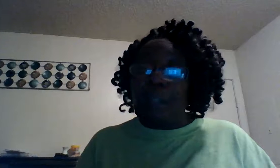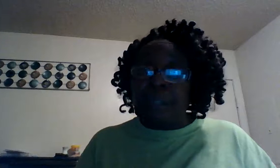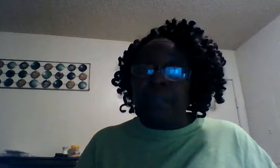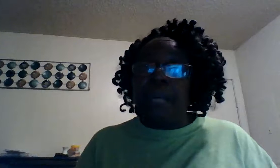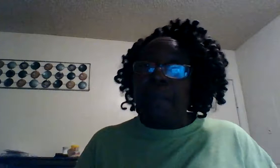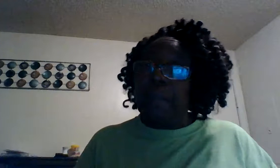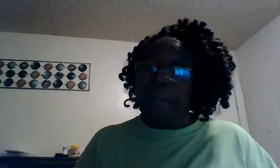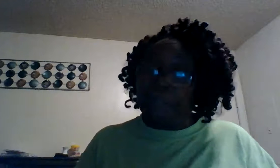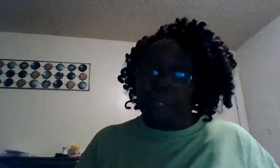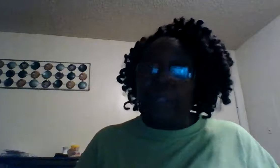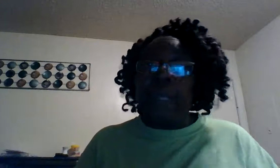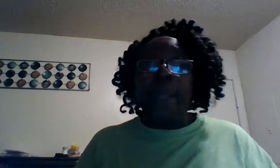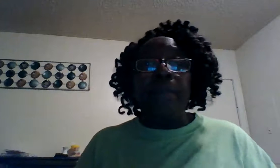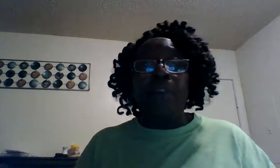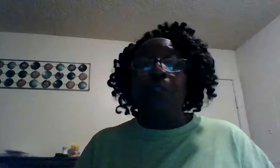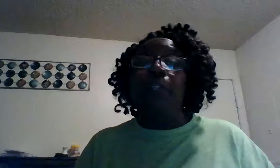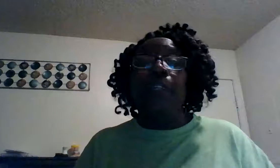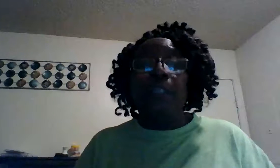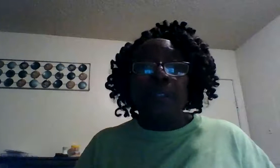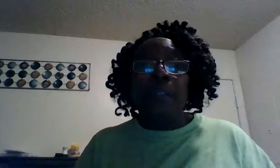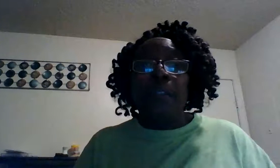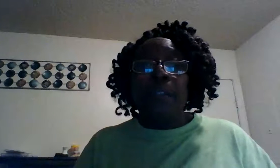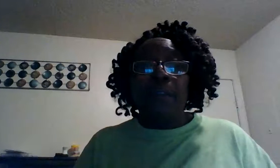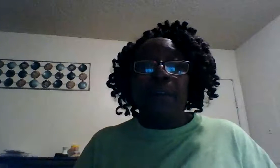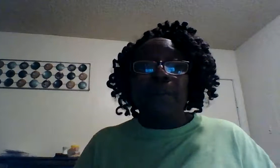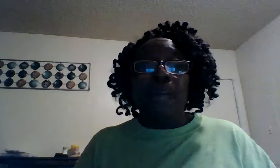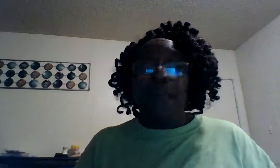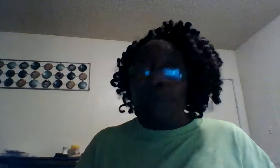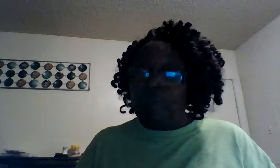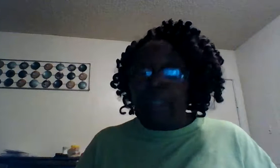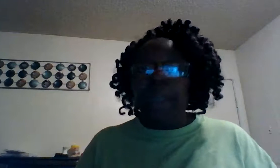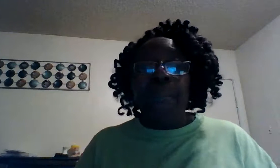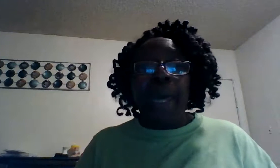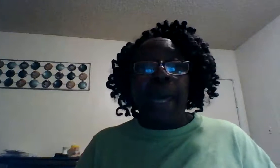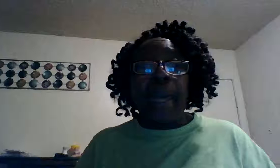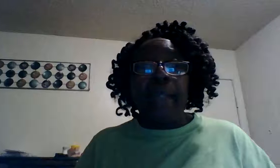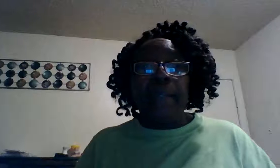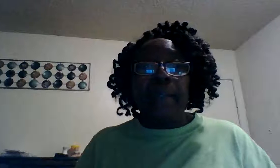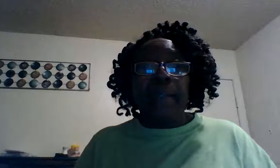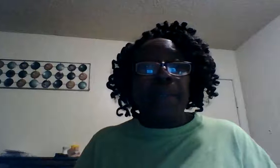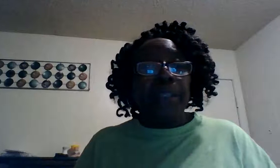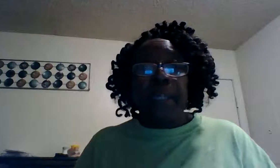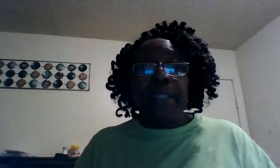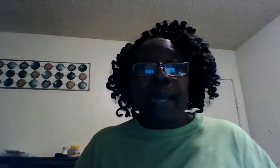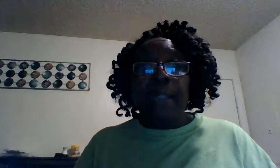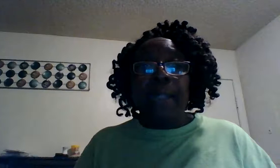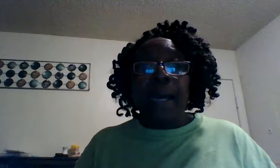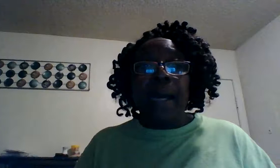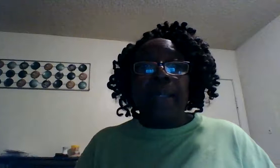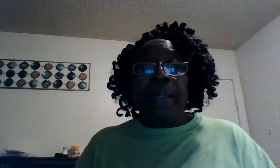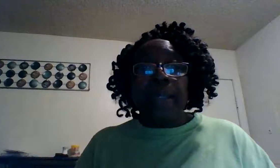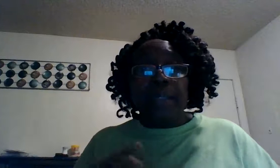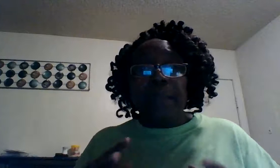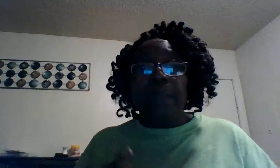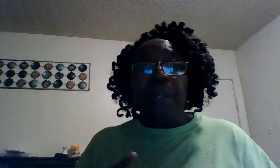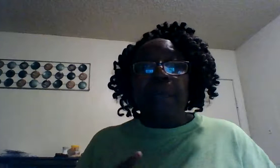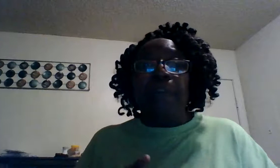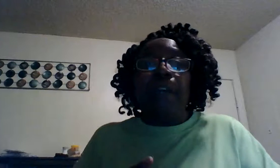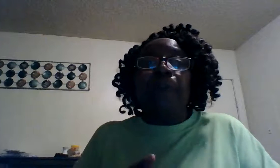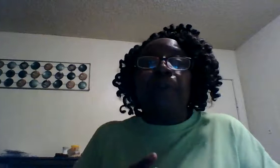because sometimes I don't feel like I want to love I want to get back but that's not God his spirit flows